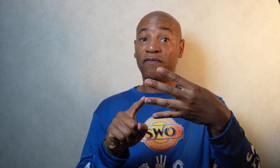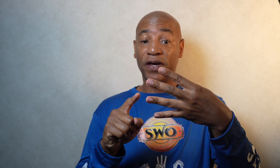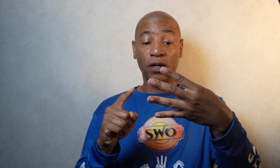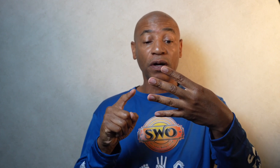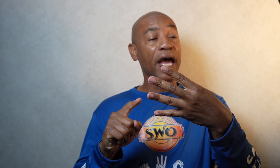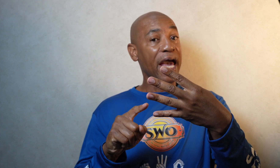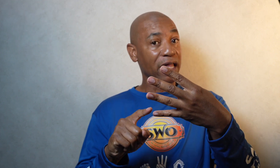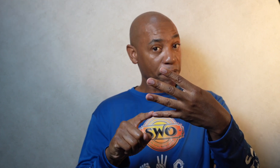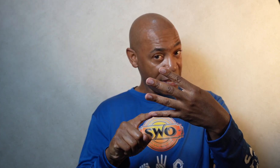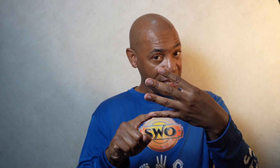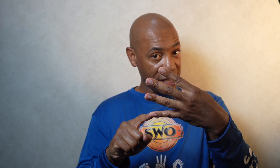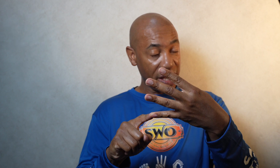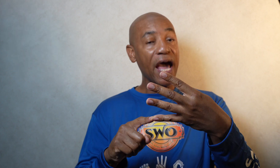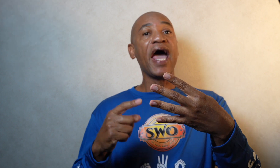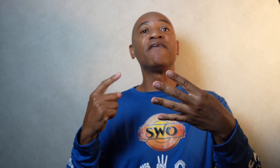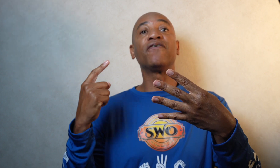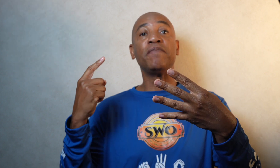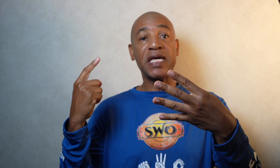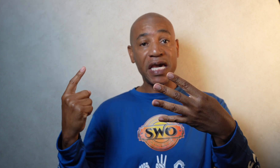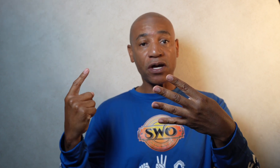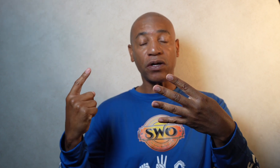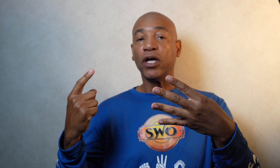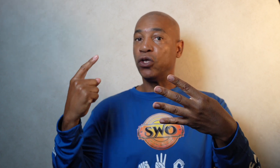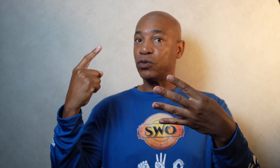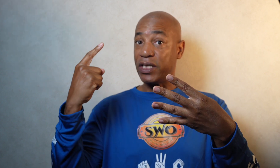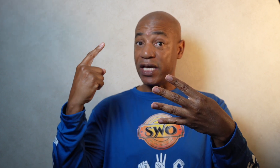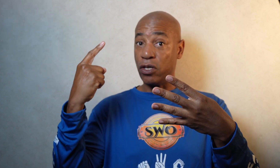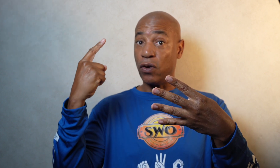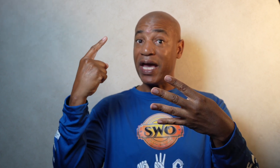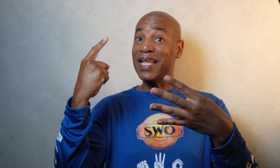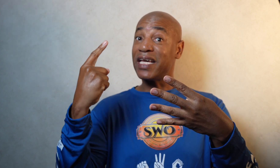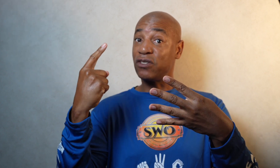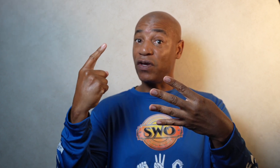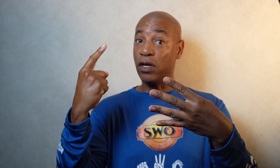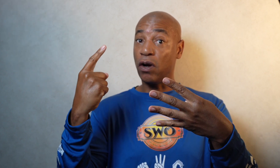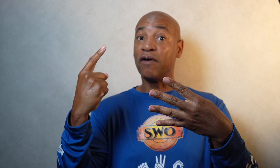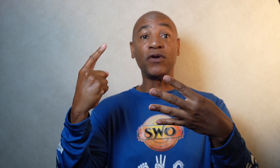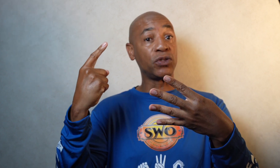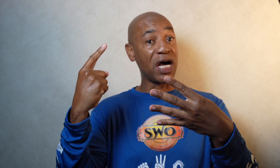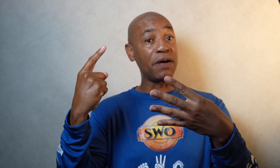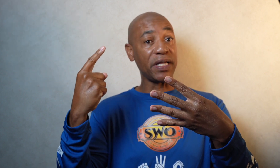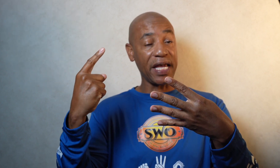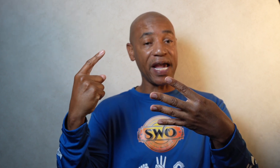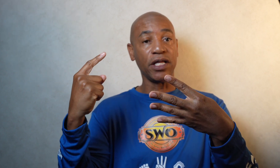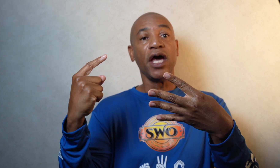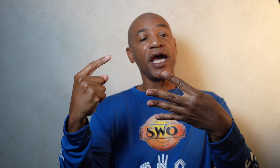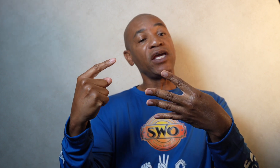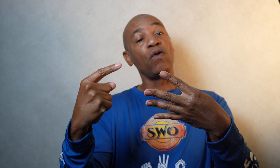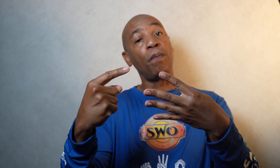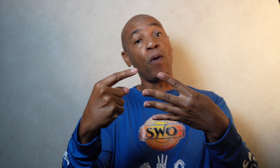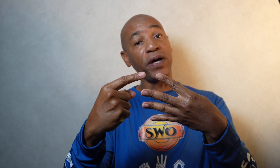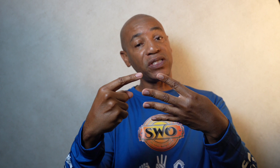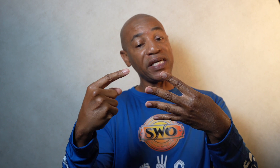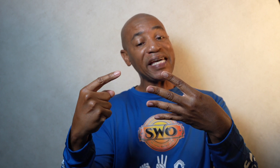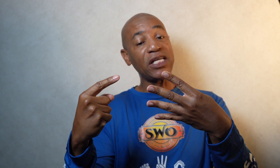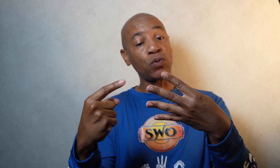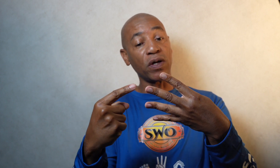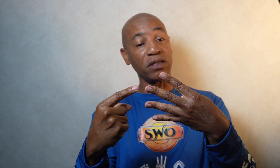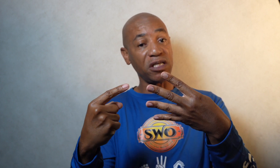finger and the pinky and from here you'll take your index finger of your dominant hand and you will point to each one of these